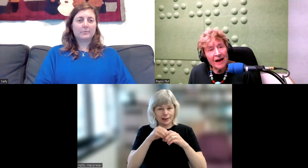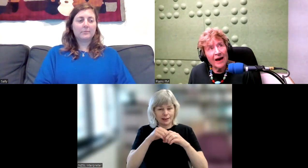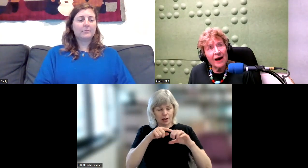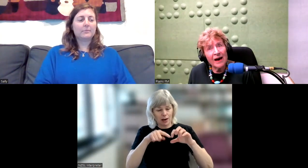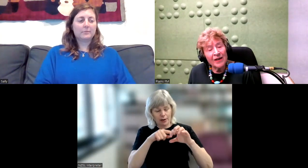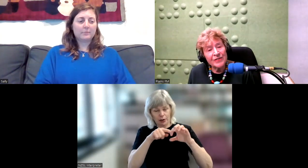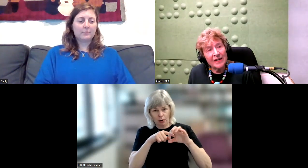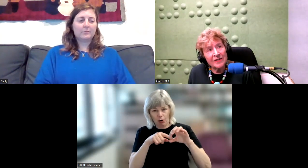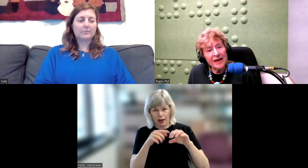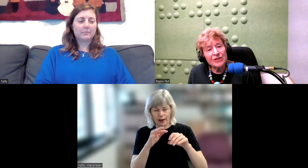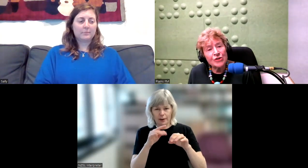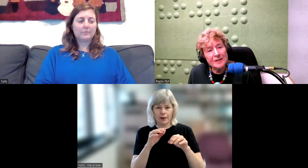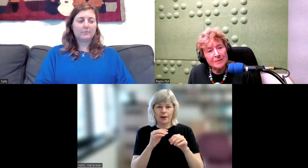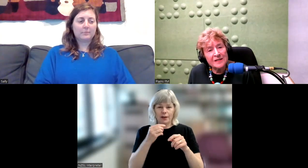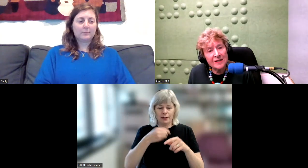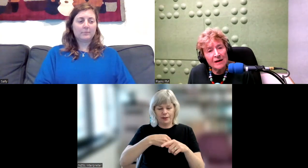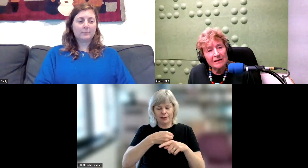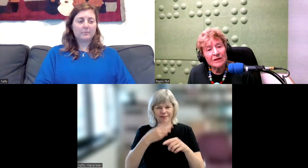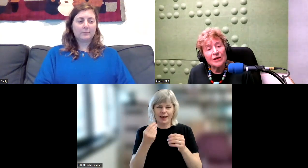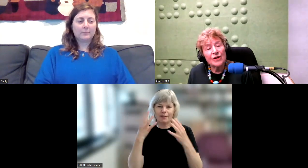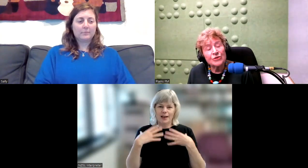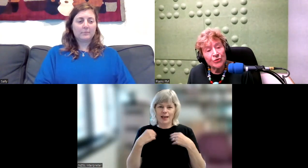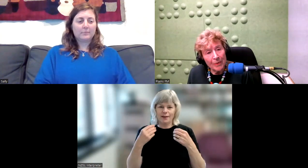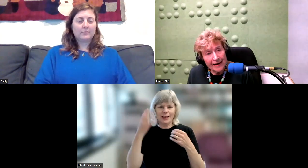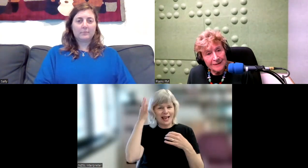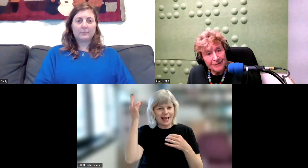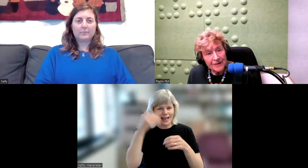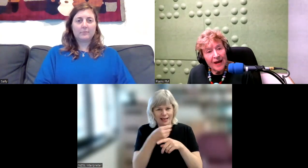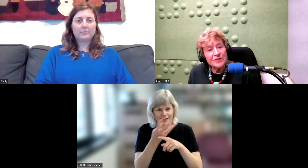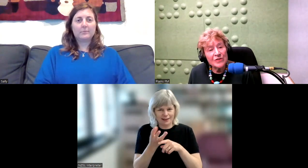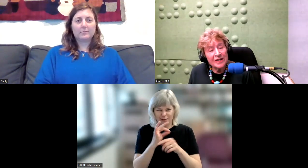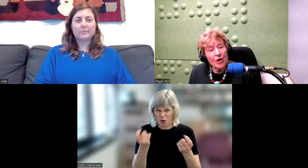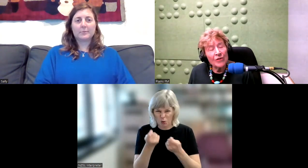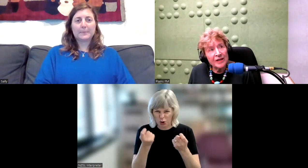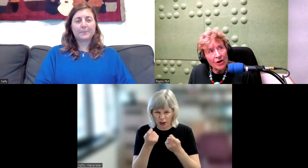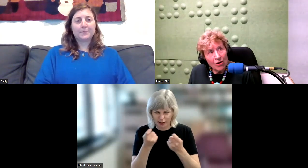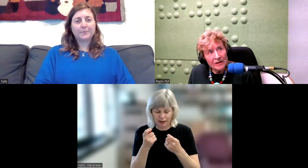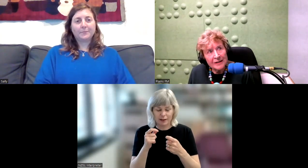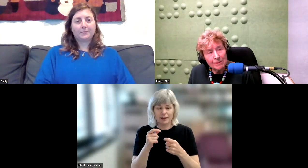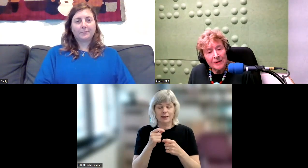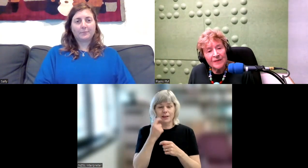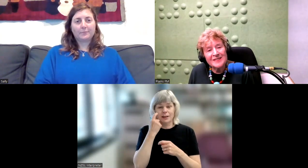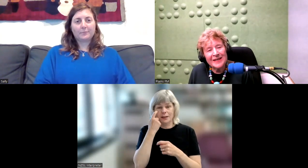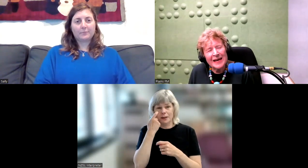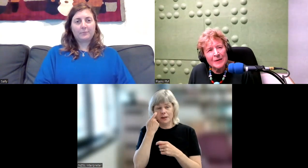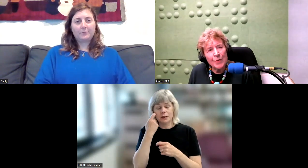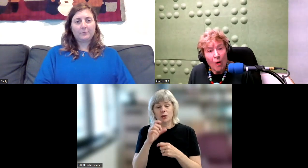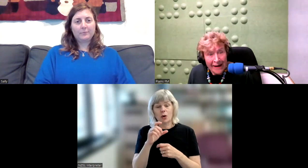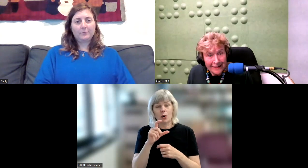they transmit sound to the brain. So the cochlear implant, there's a wire,